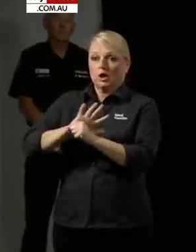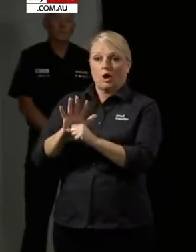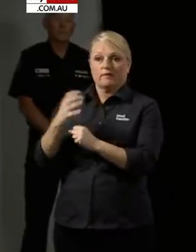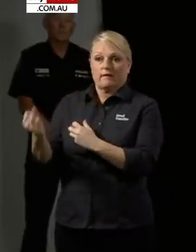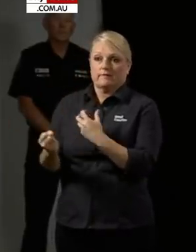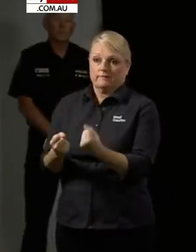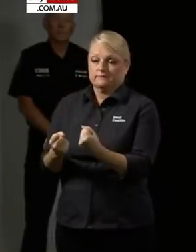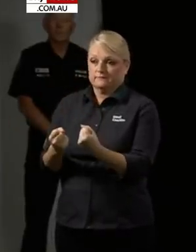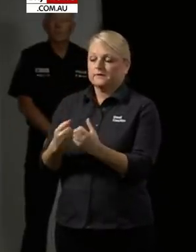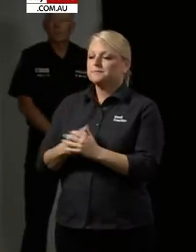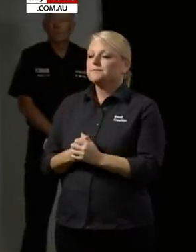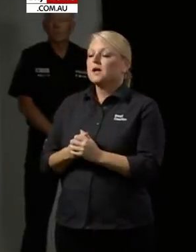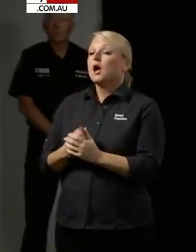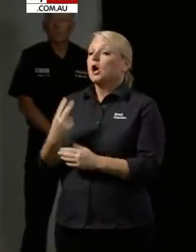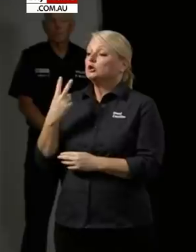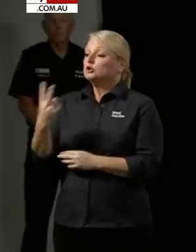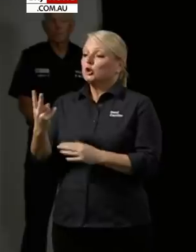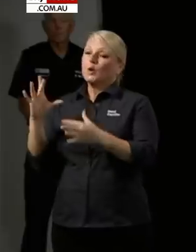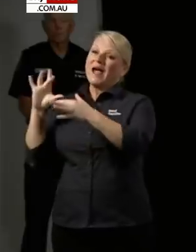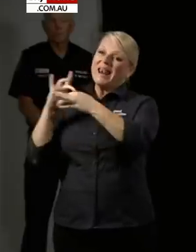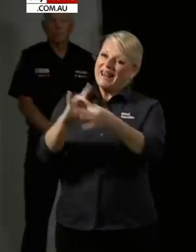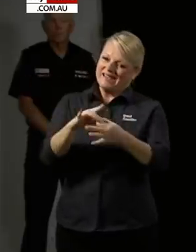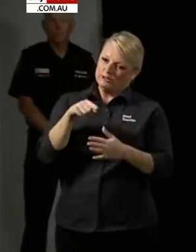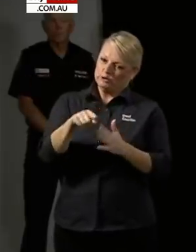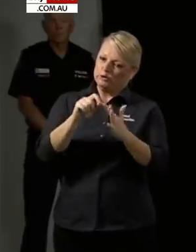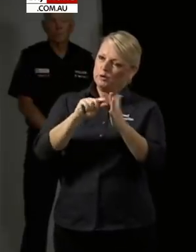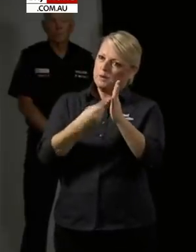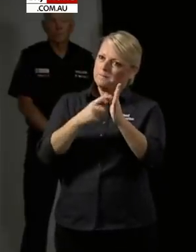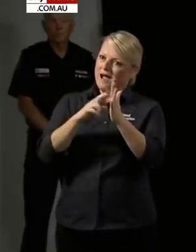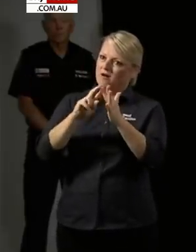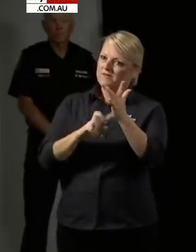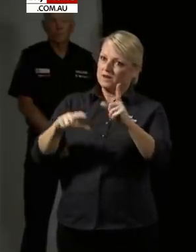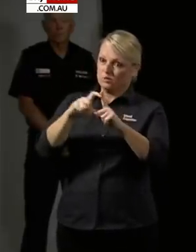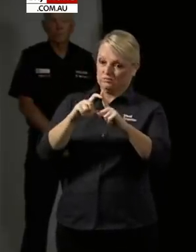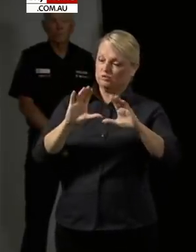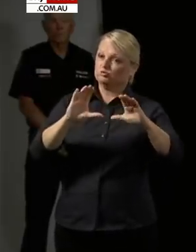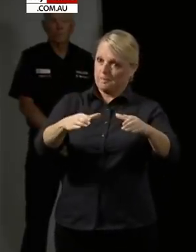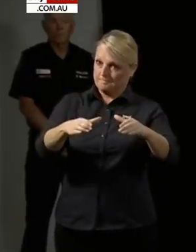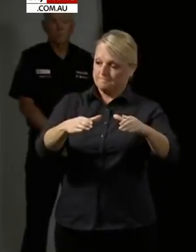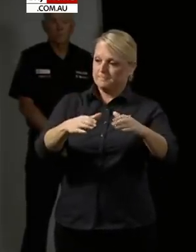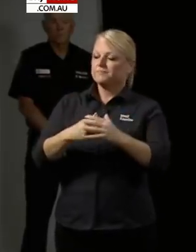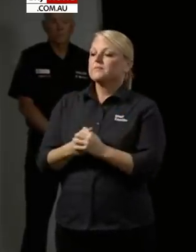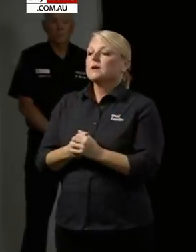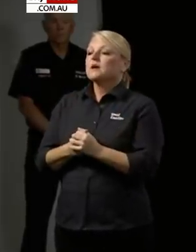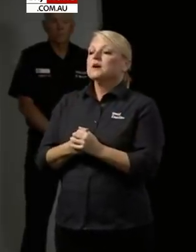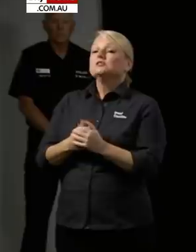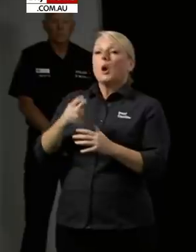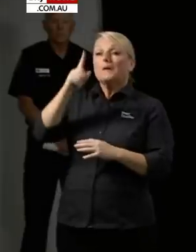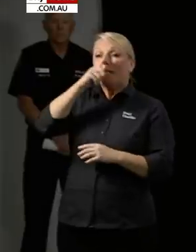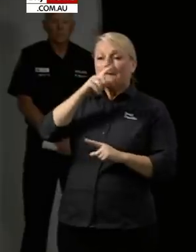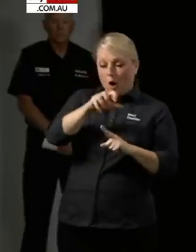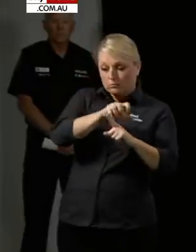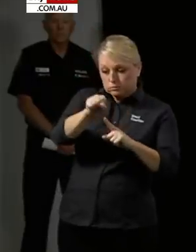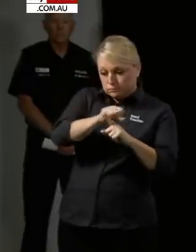Both are linked to the Parafield cluster. So most importantly we have been able to link all of our